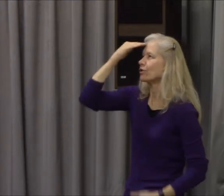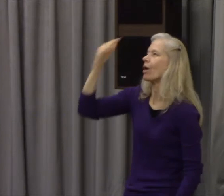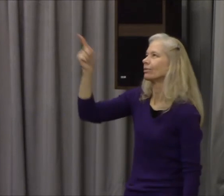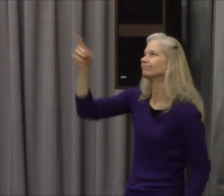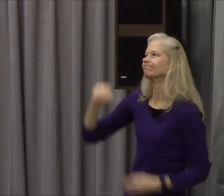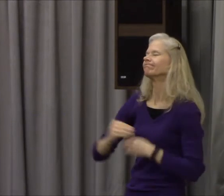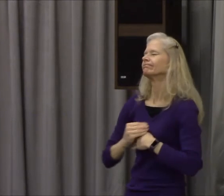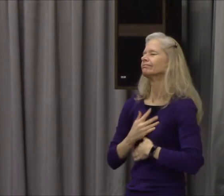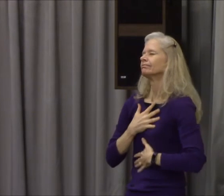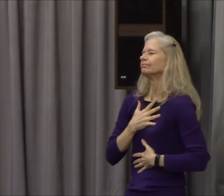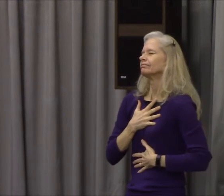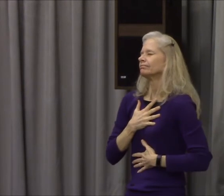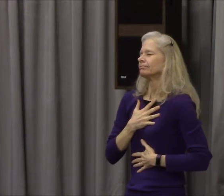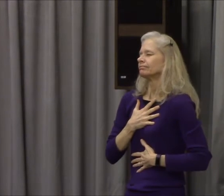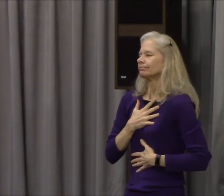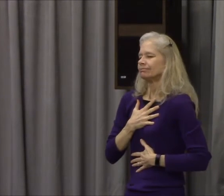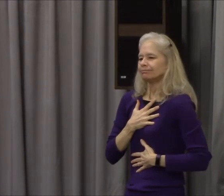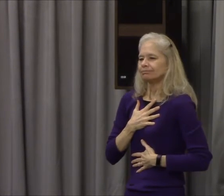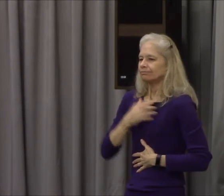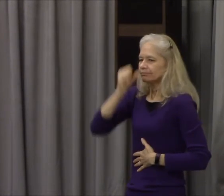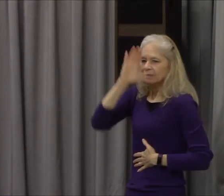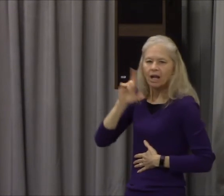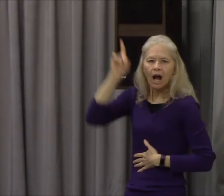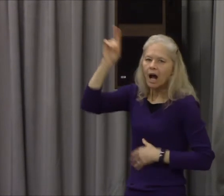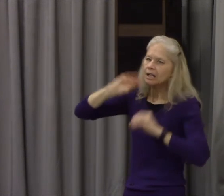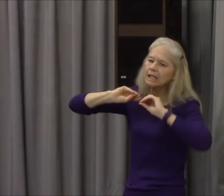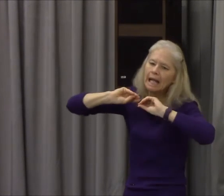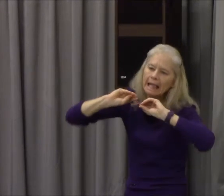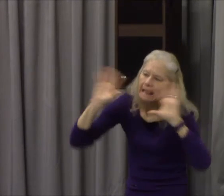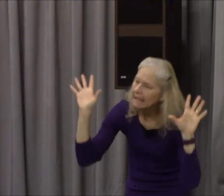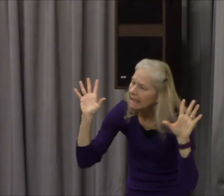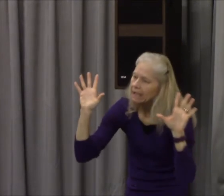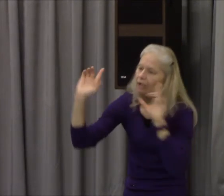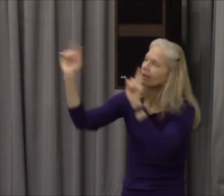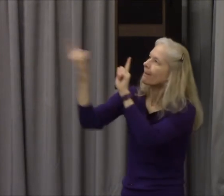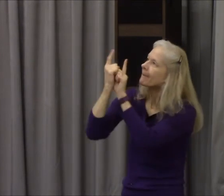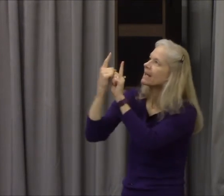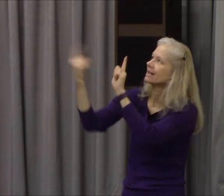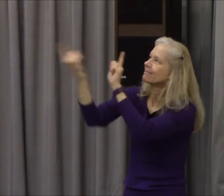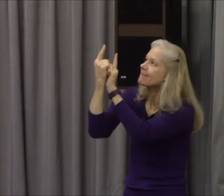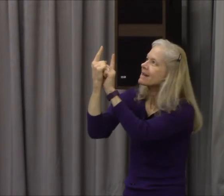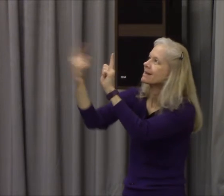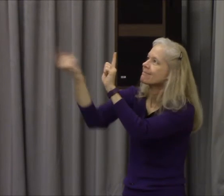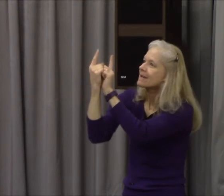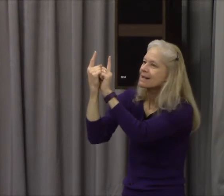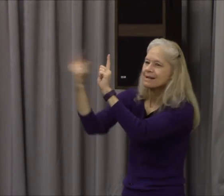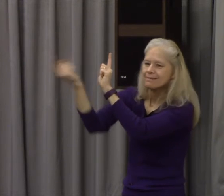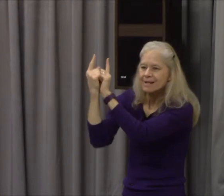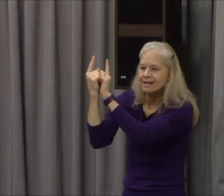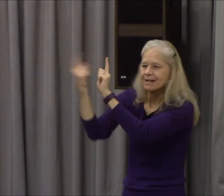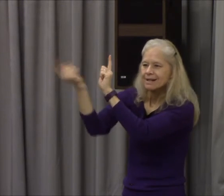the ways that God has clearly met with us and continues he's not hiding